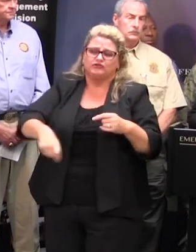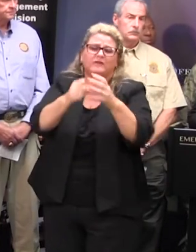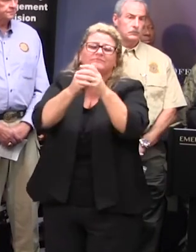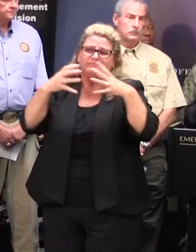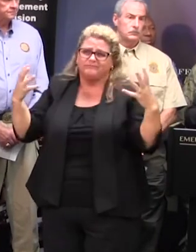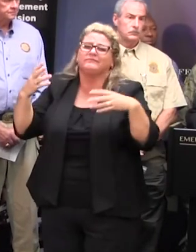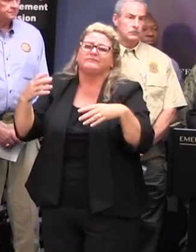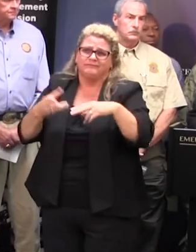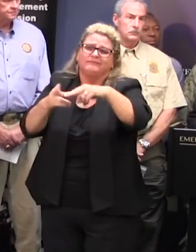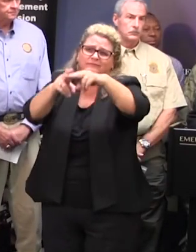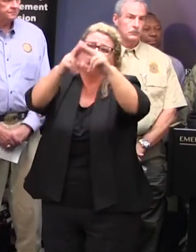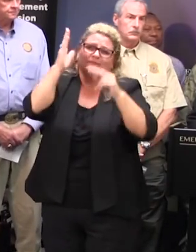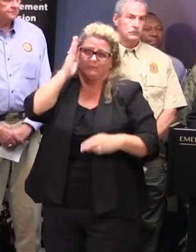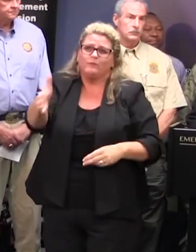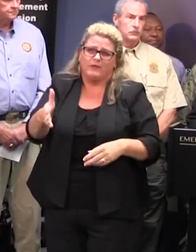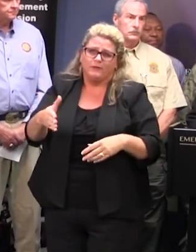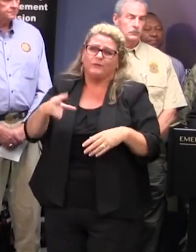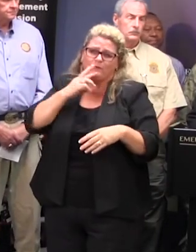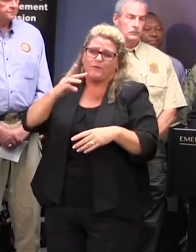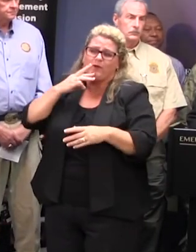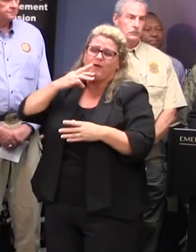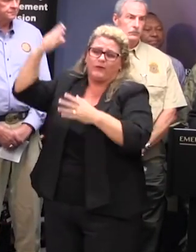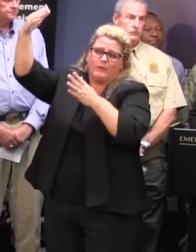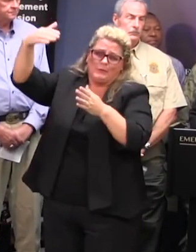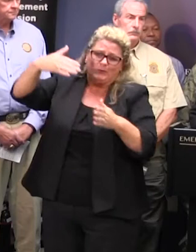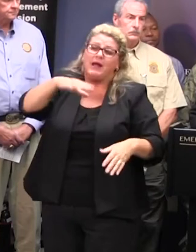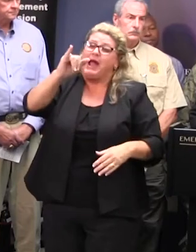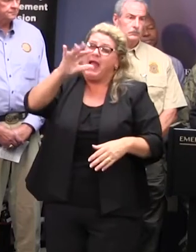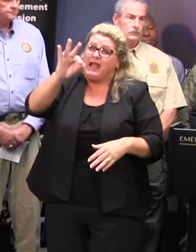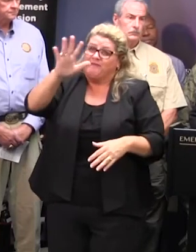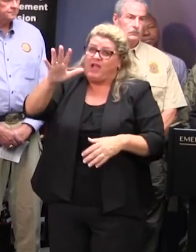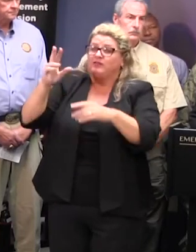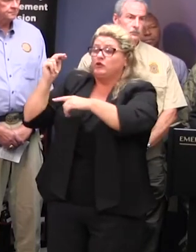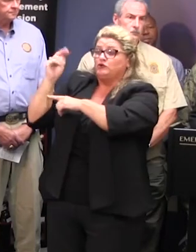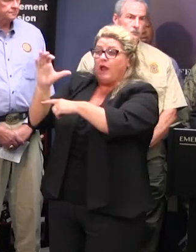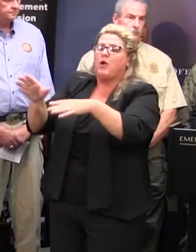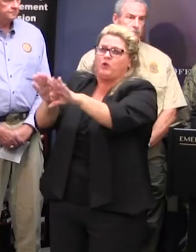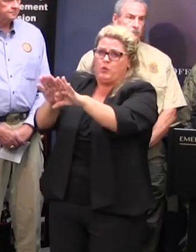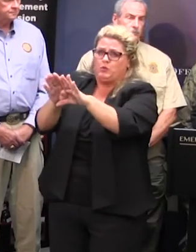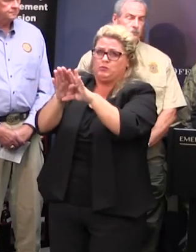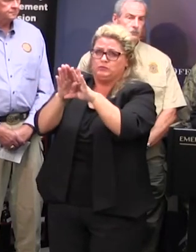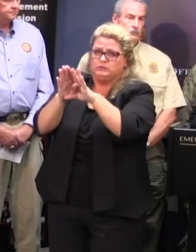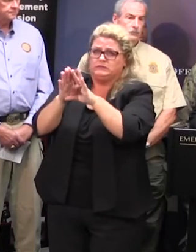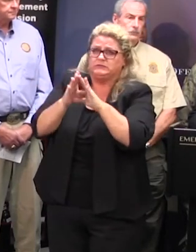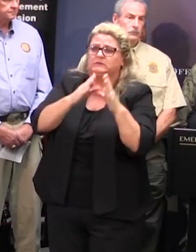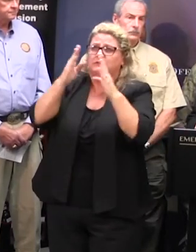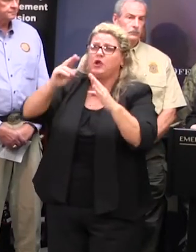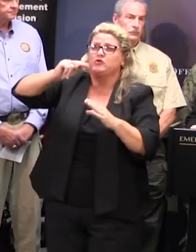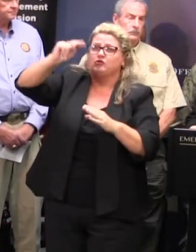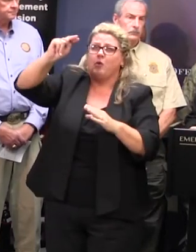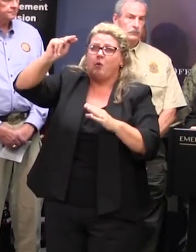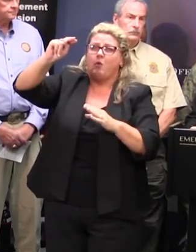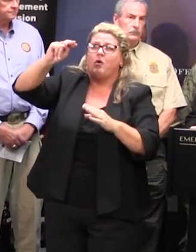flood makes its way through the state i-95 is still closed in north carolina i-95 northbound